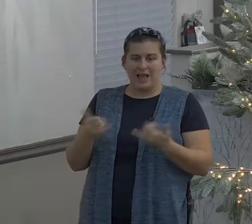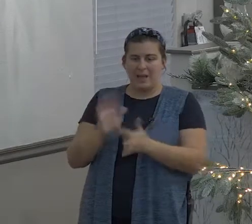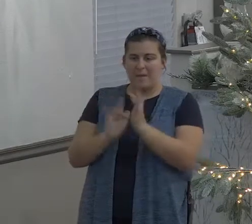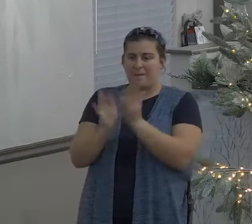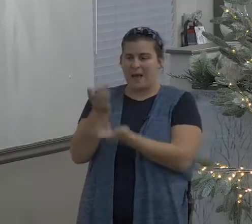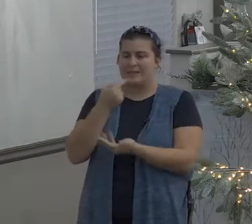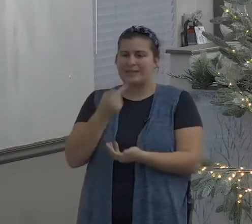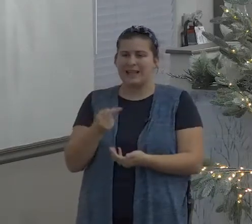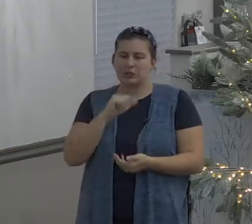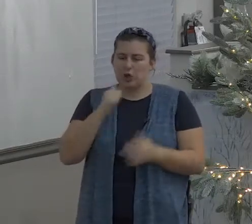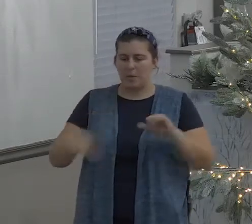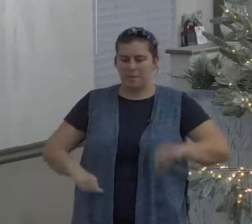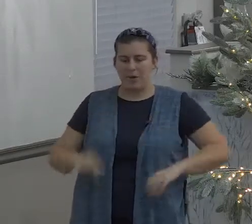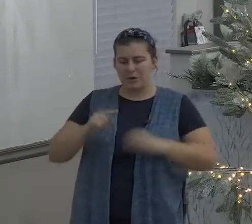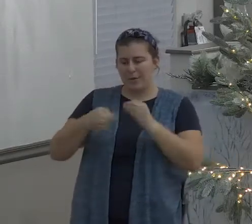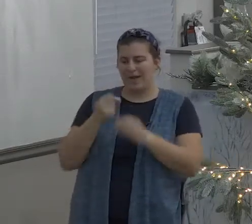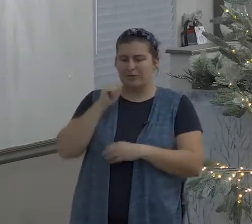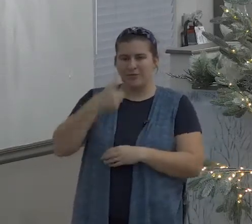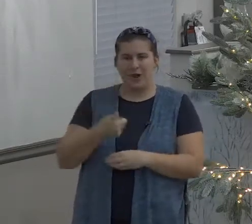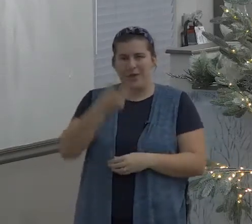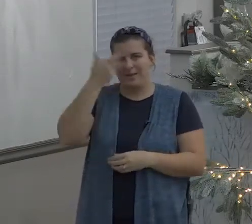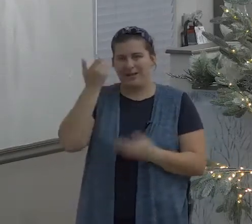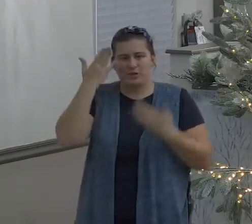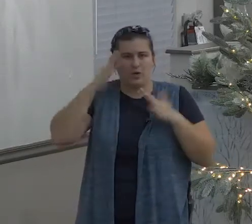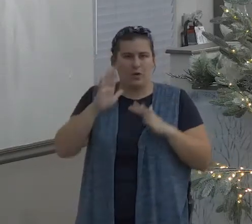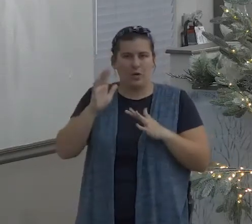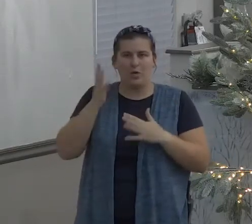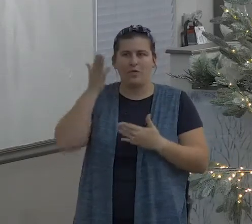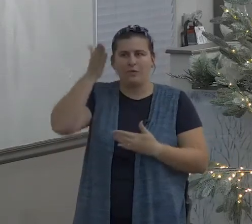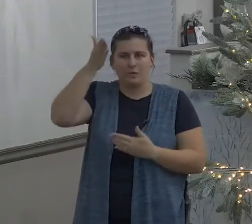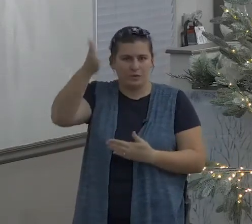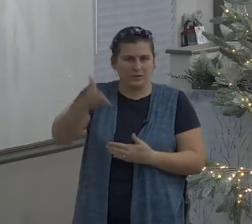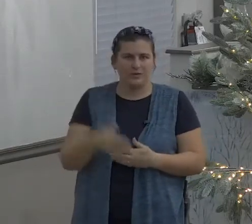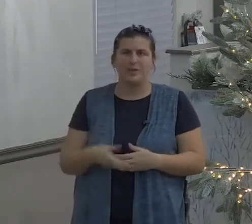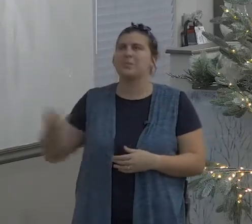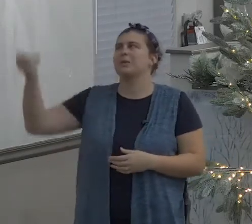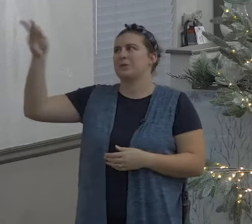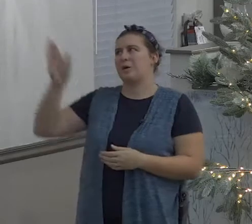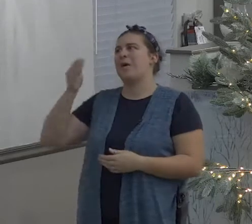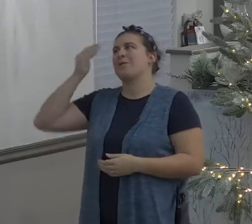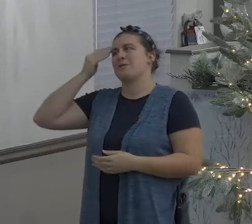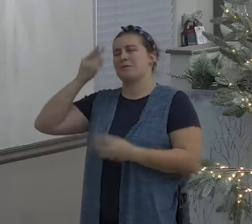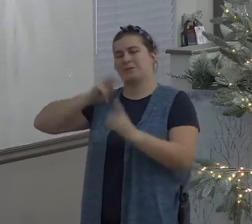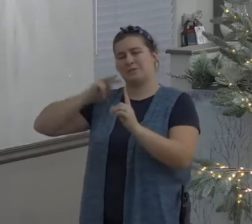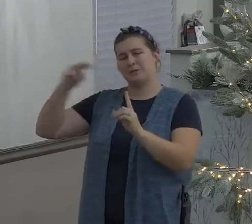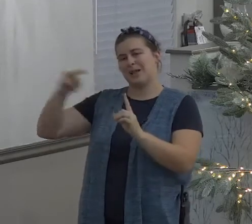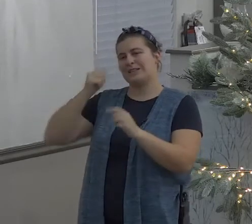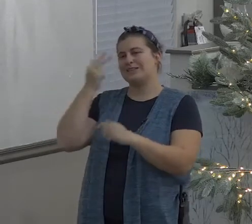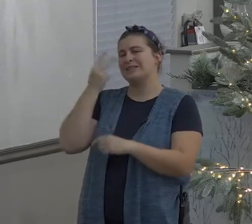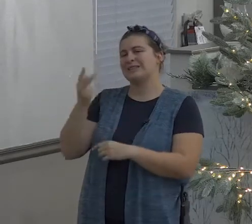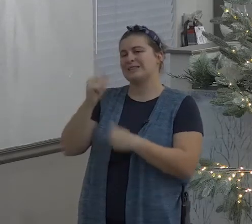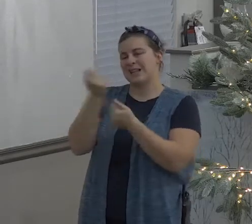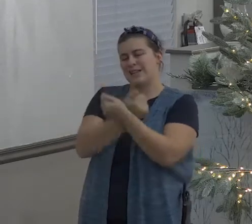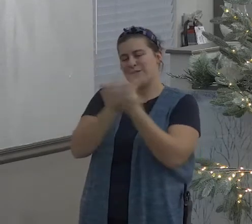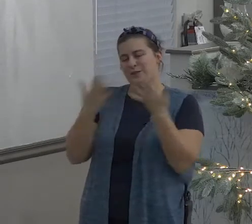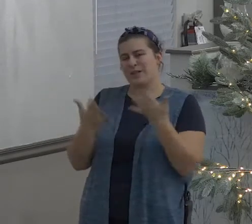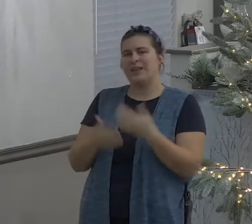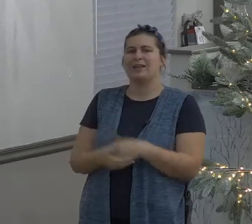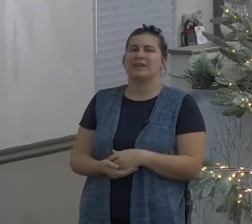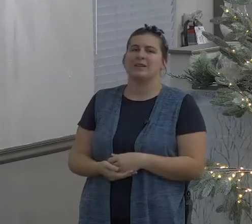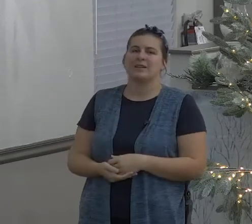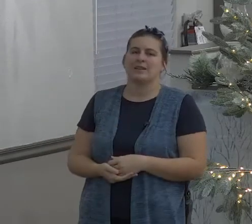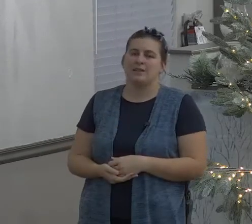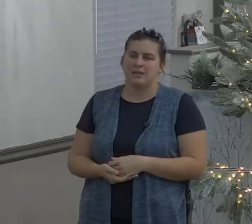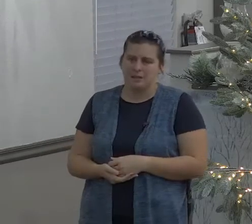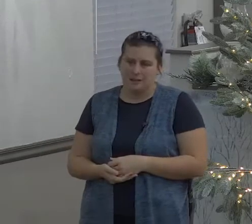we don't know what tomorrow is we don't even know what tonight is we don't know what tomorrow is boast not thyself of of the morrow